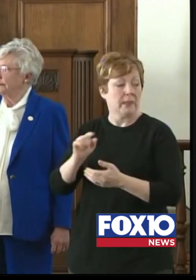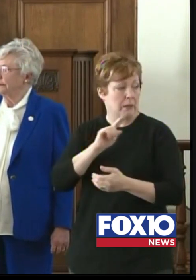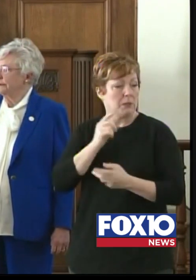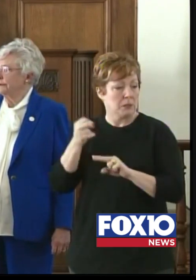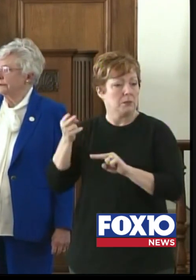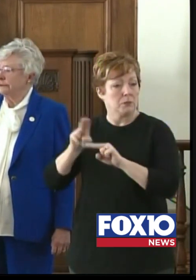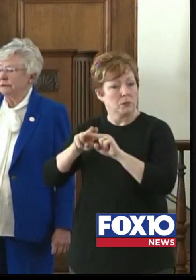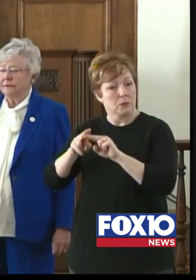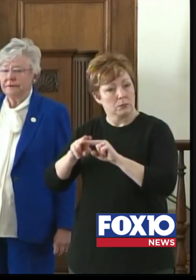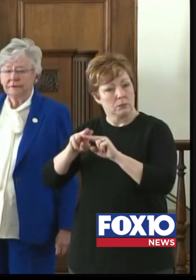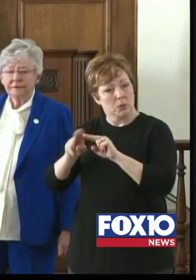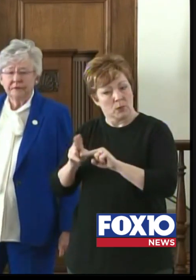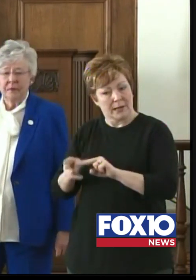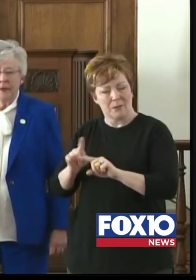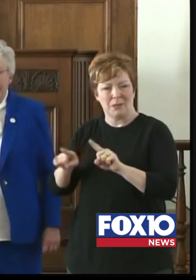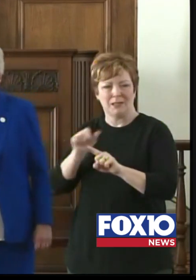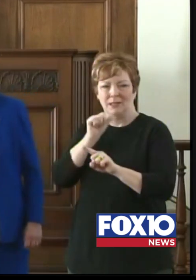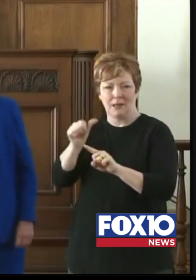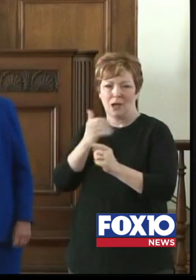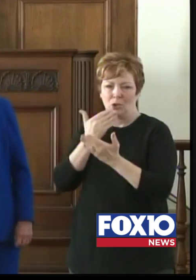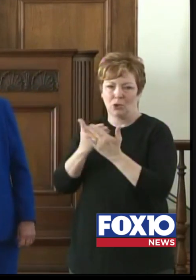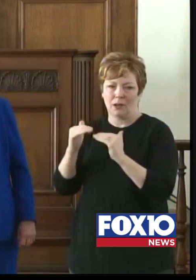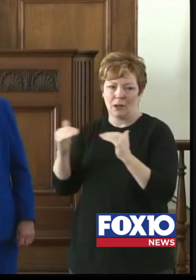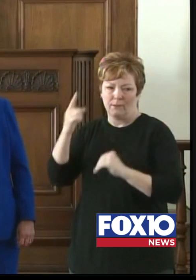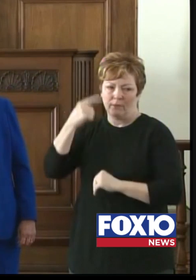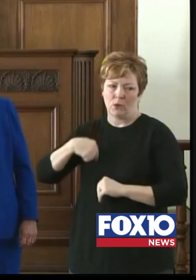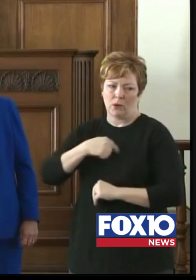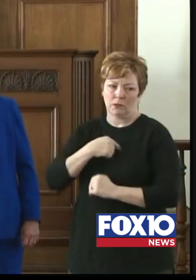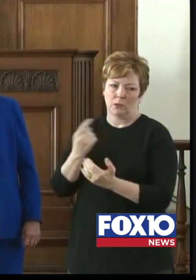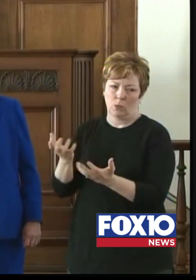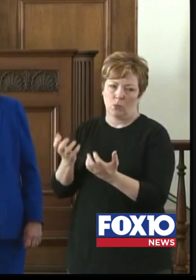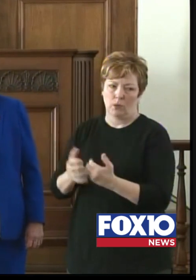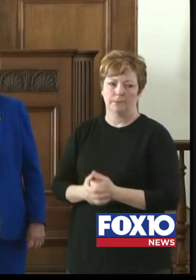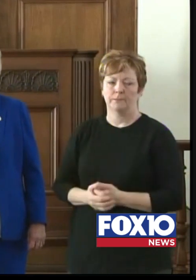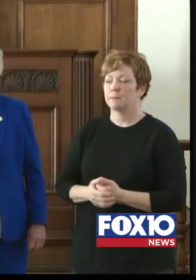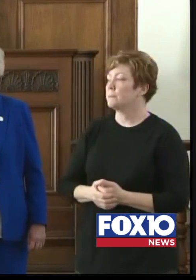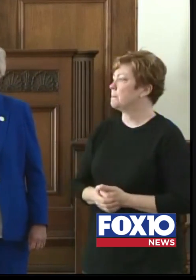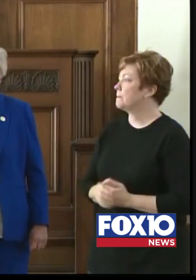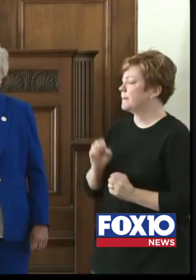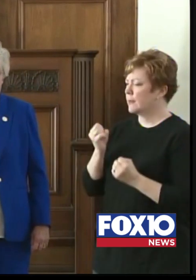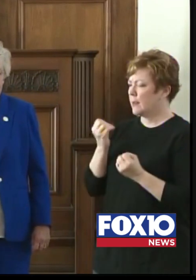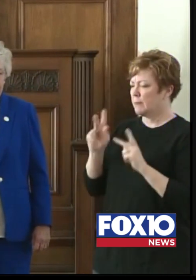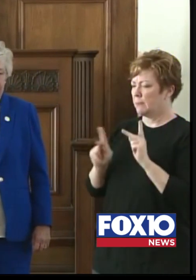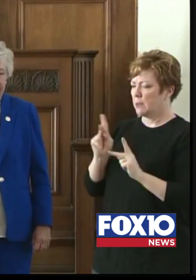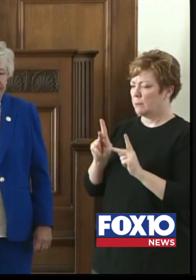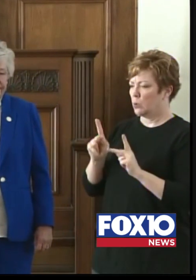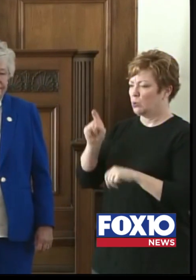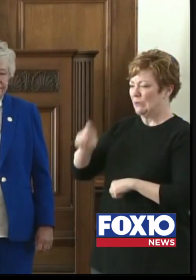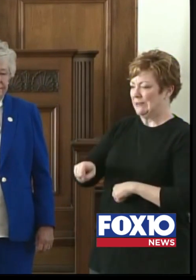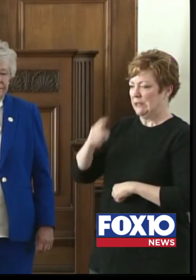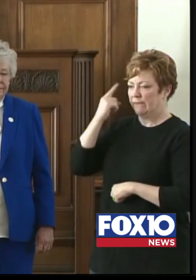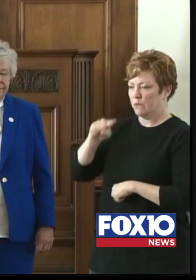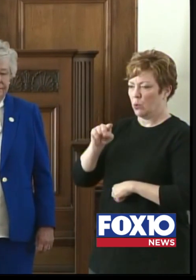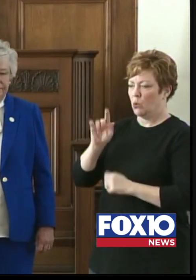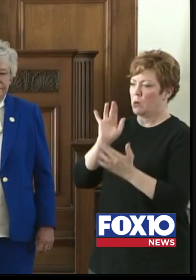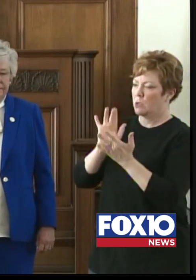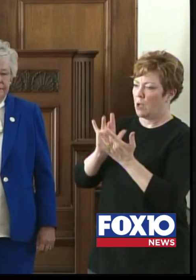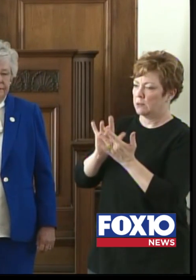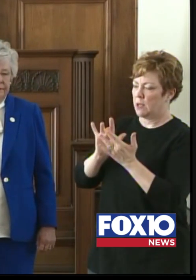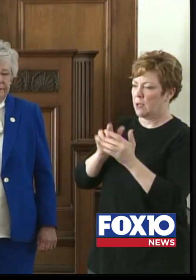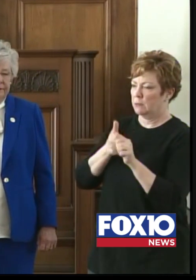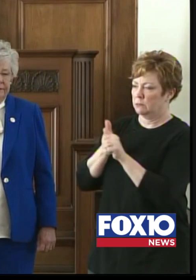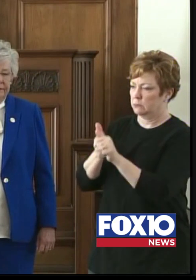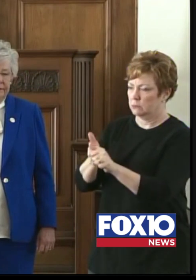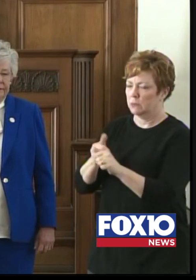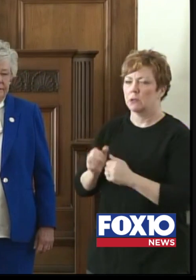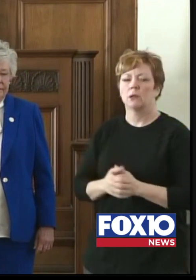see. How many people do you need doing contact testing? You know, there's a lot of ways